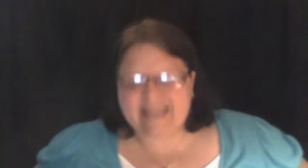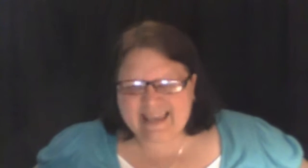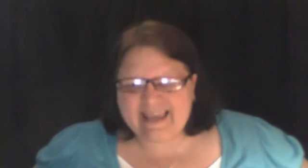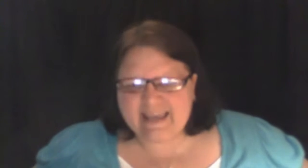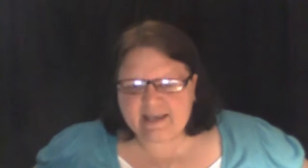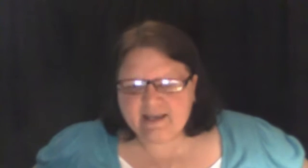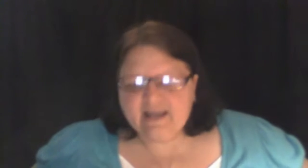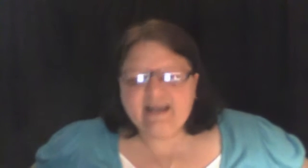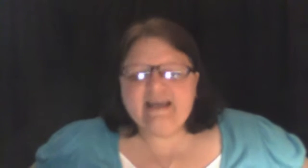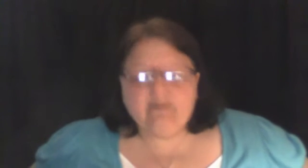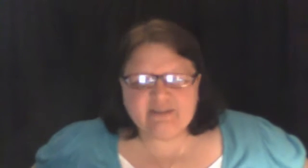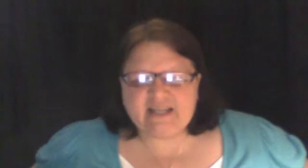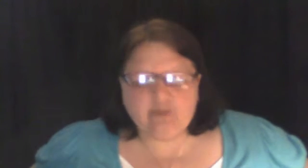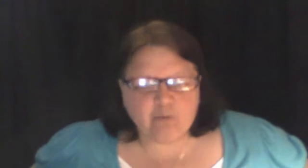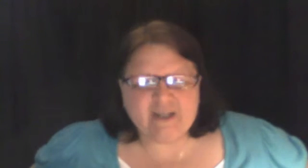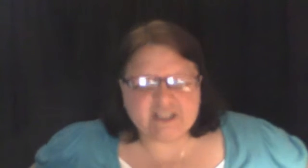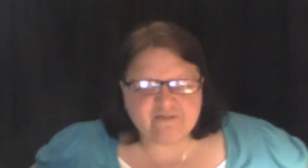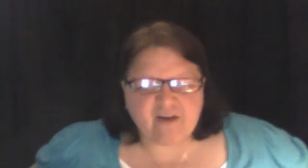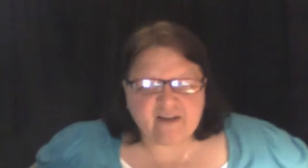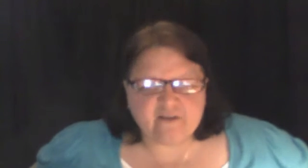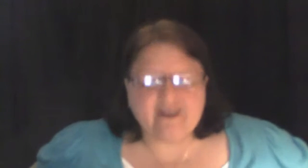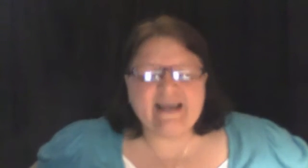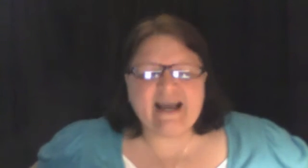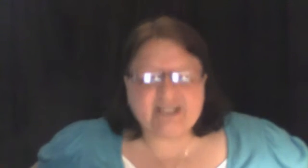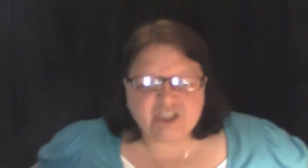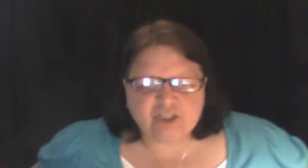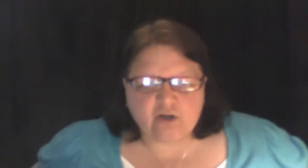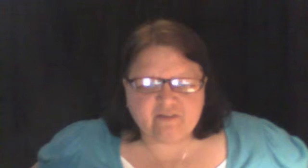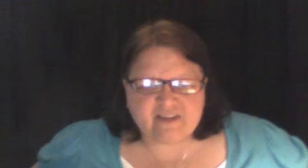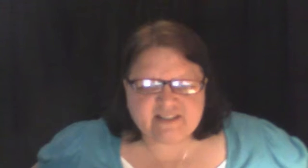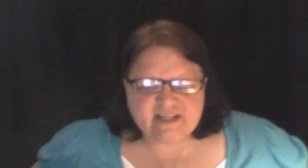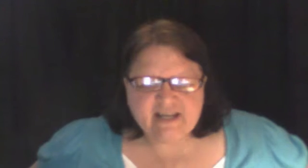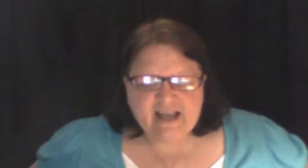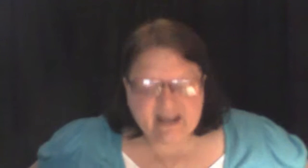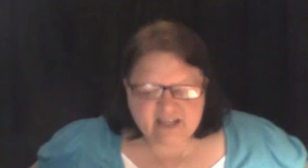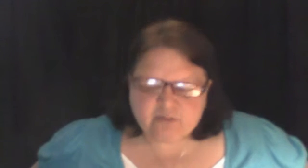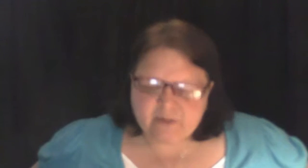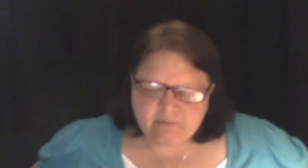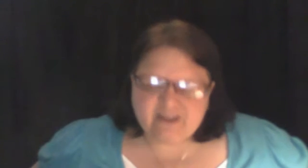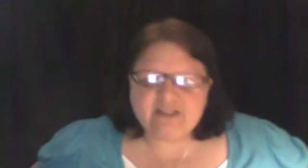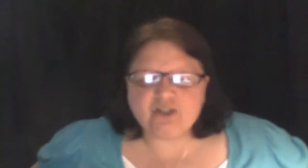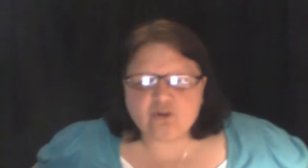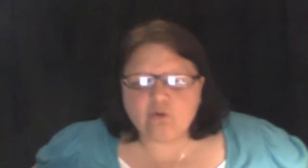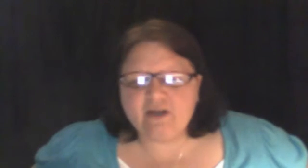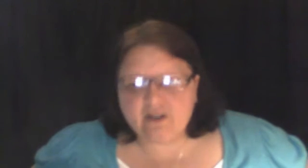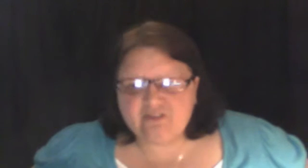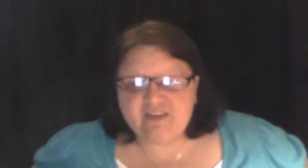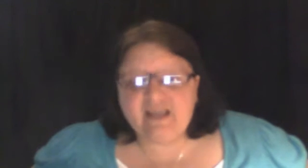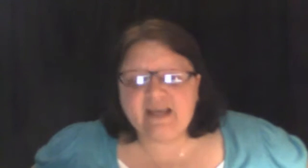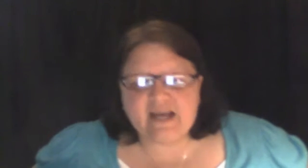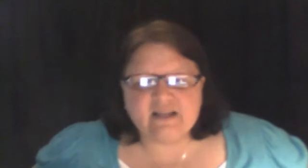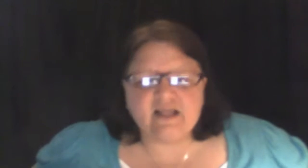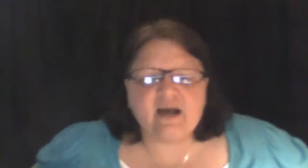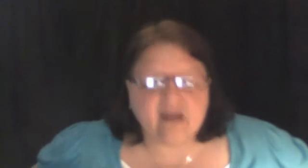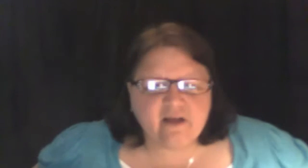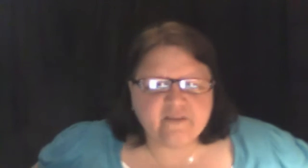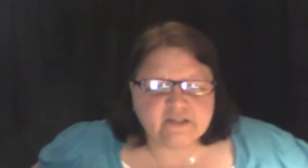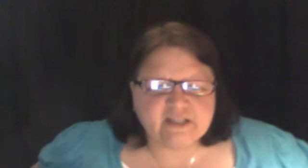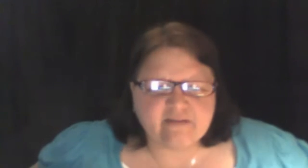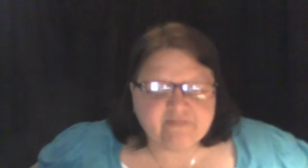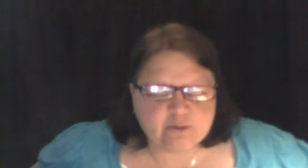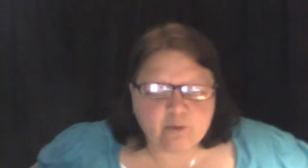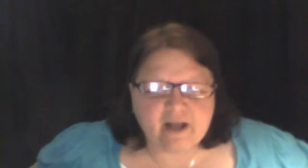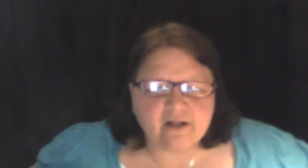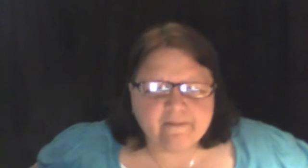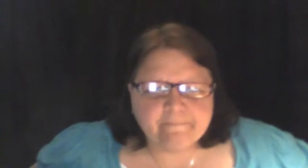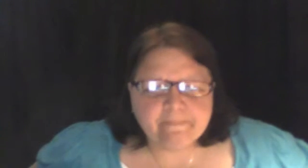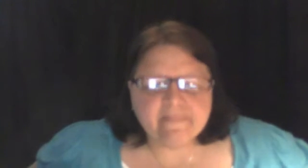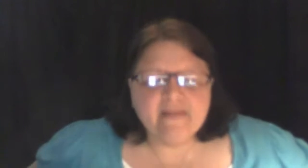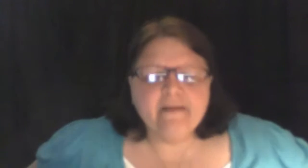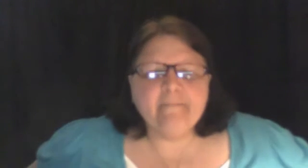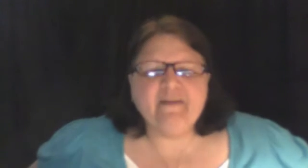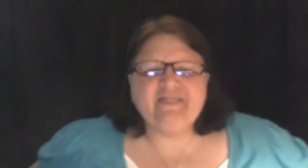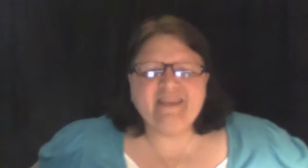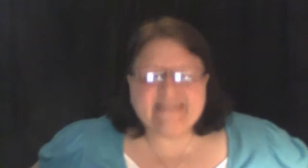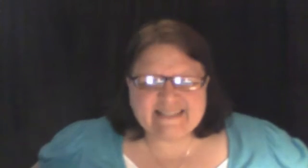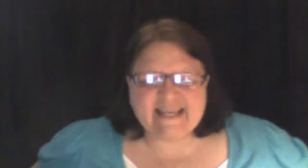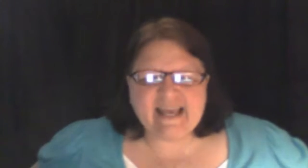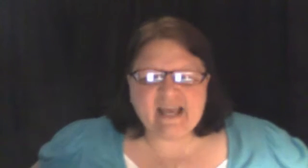a king. He was a rich father. He had servants. And as we read the story, you'll see he had a lot of other stuff as well. But this king